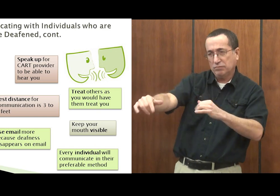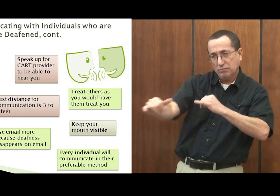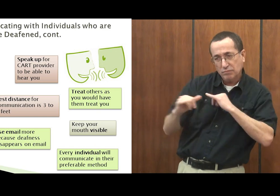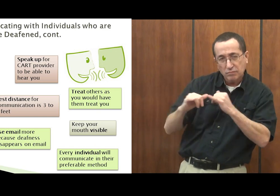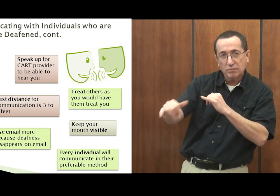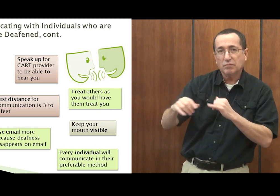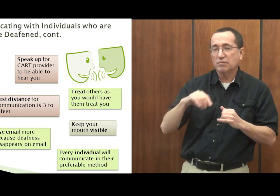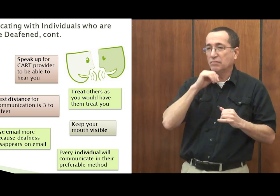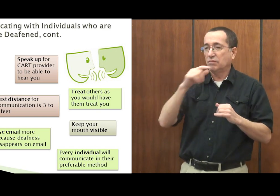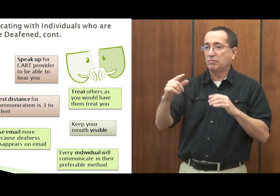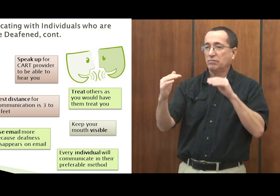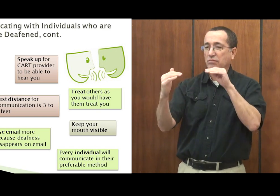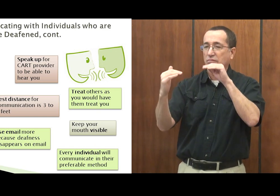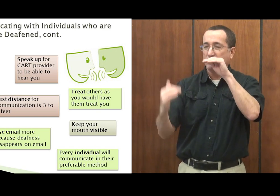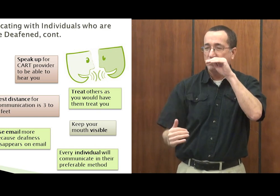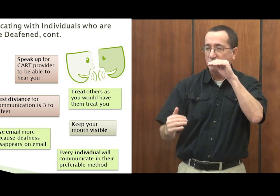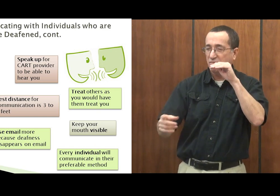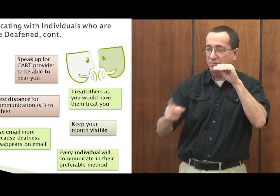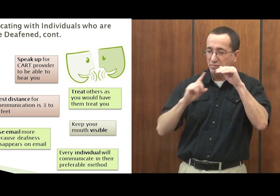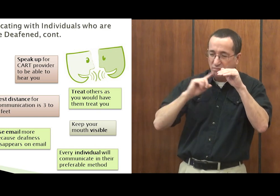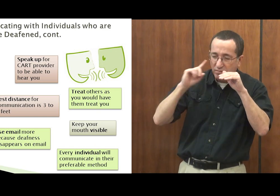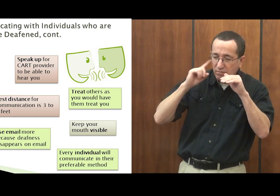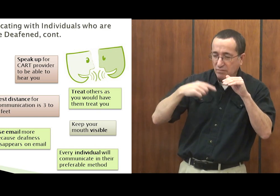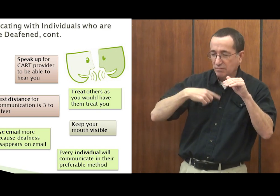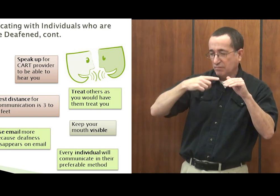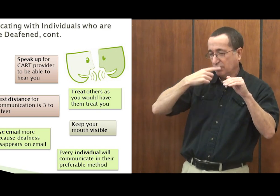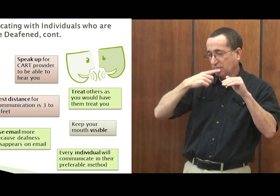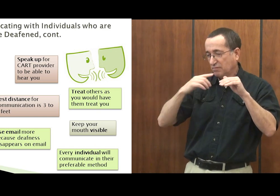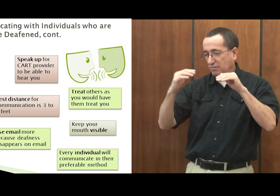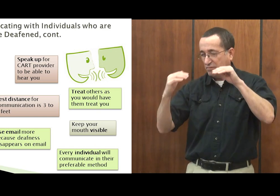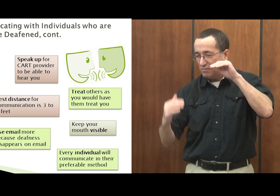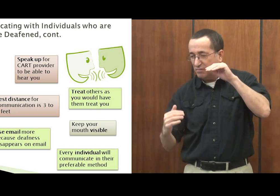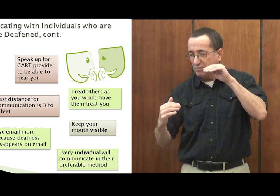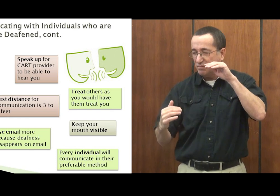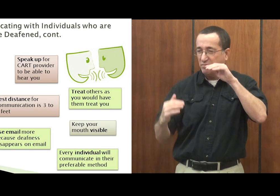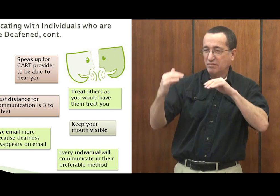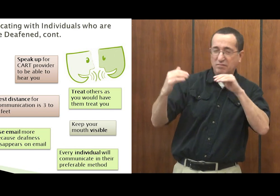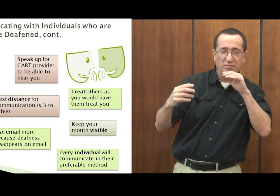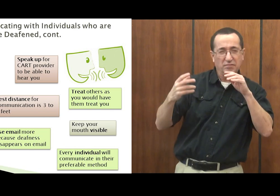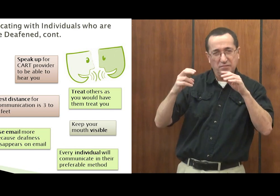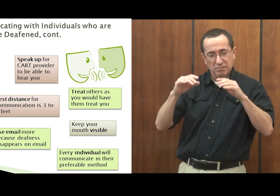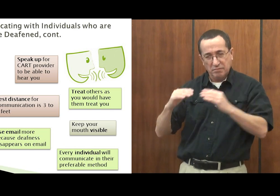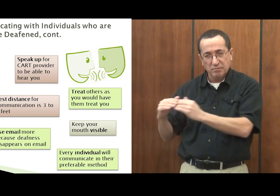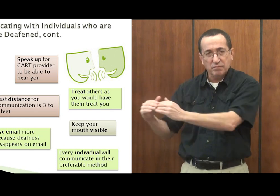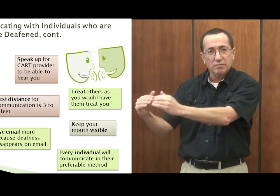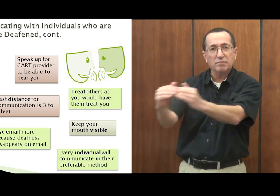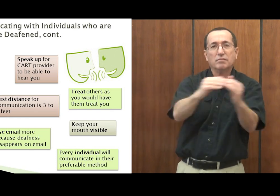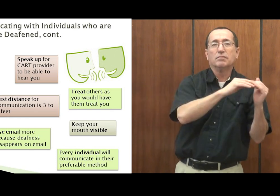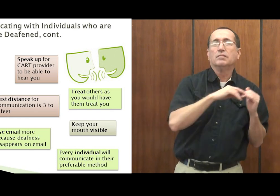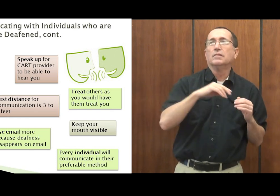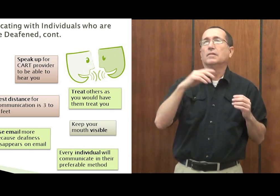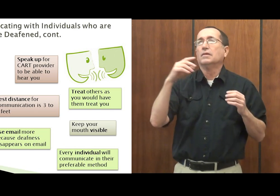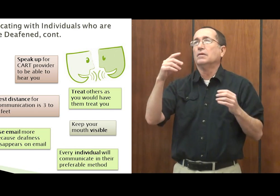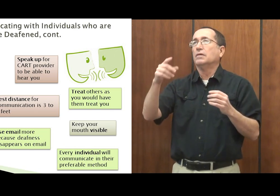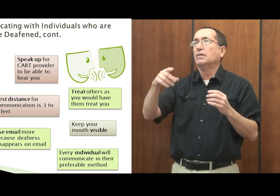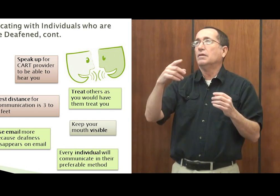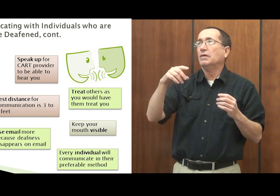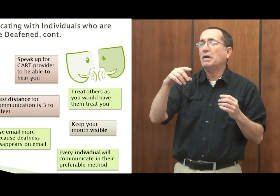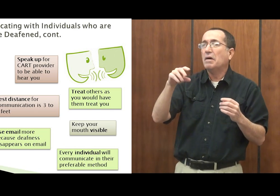You know, treat people how you want to be treated. Don't think a deaf person is lower functioning or anything like that. We're all human. We're